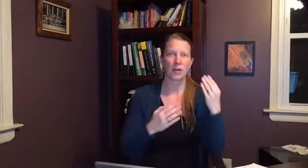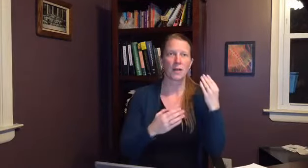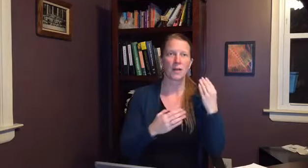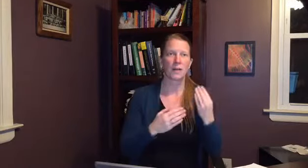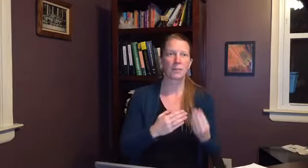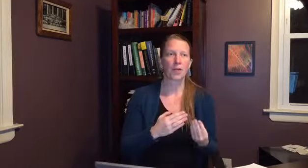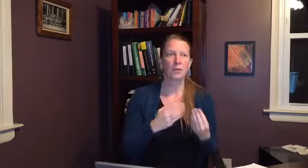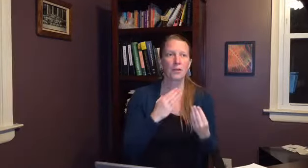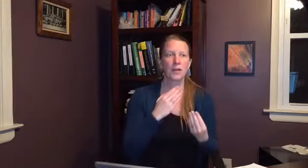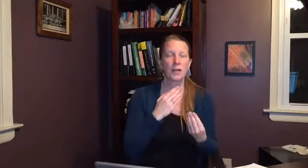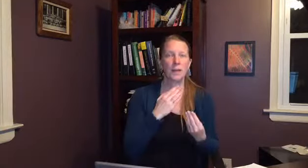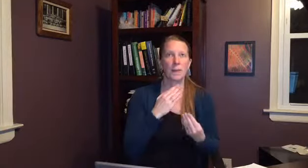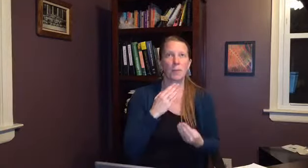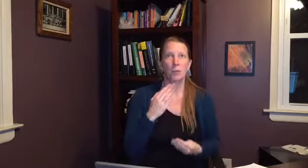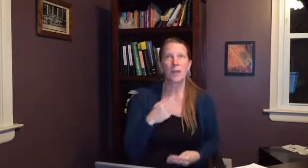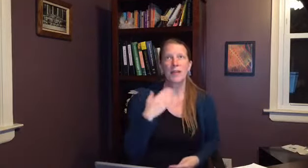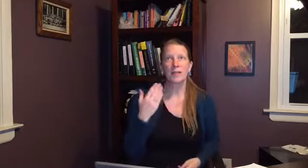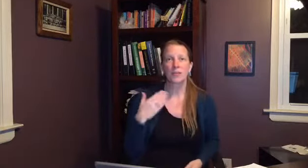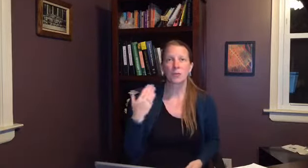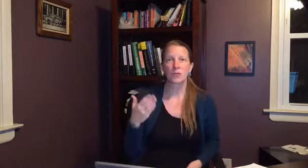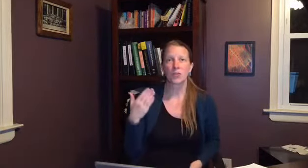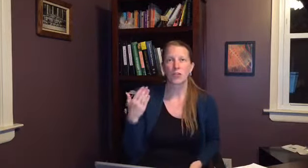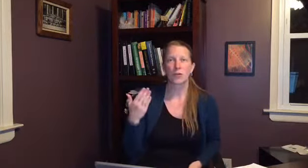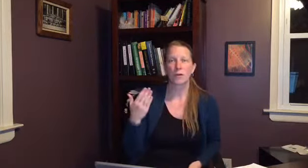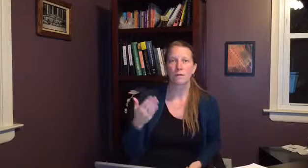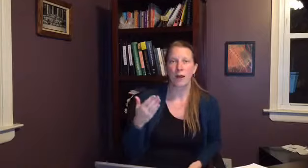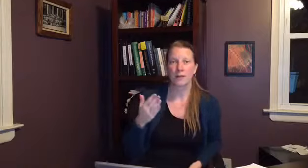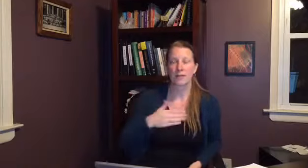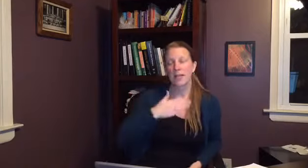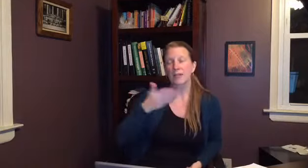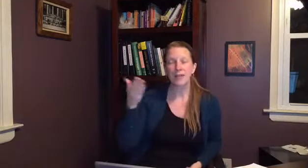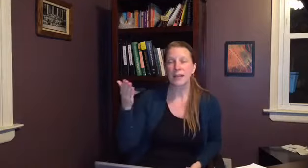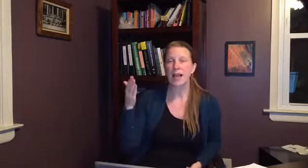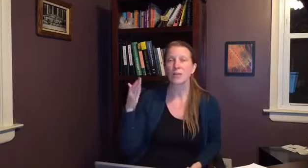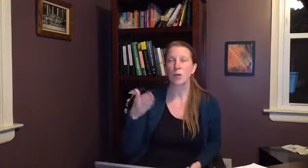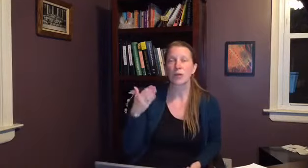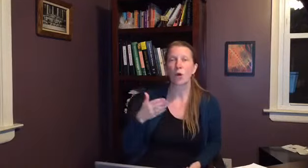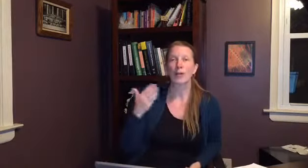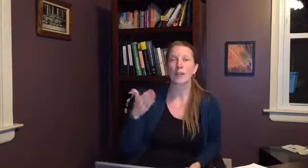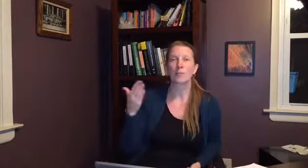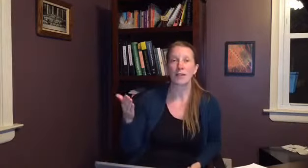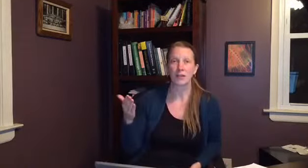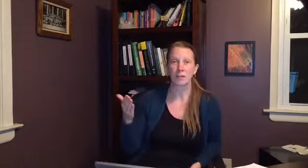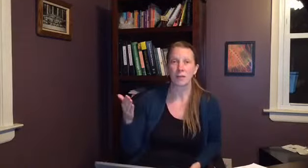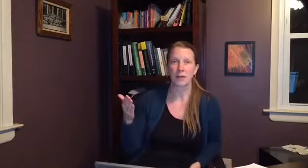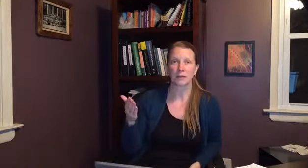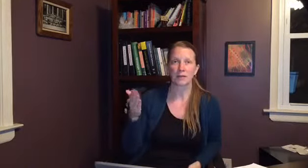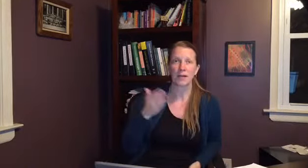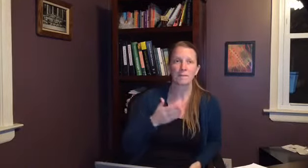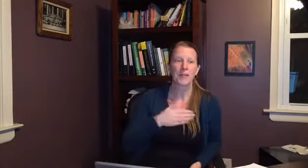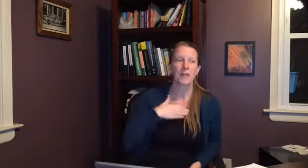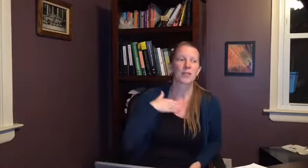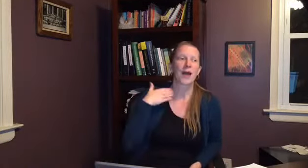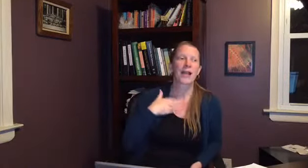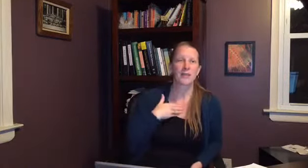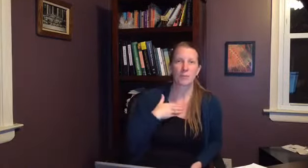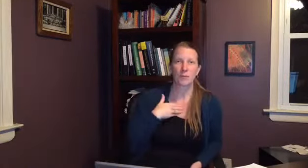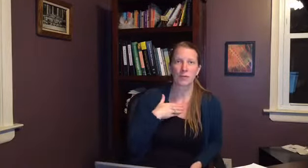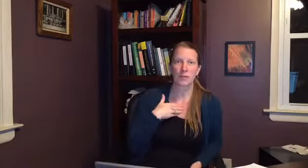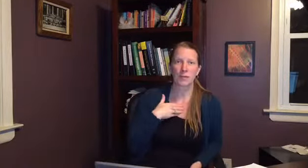the blood work when we get exposed to viruses everything has what we call incubation periods right so i get exposed to something